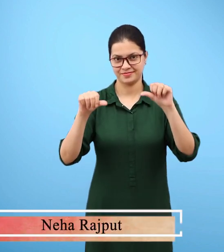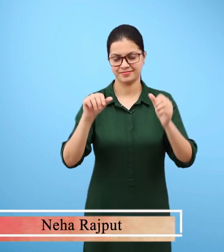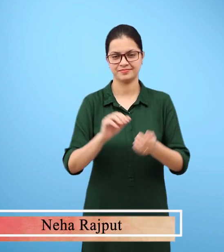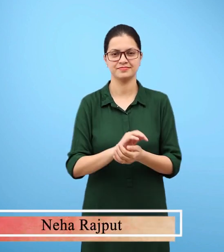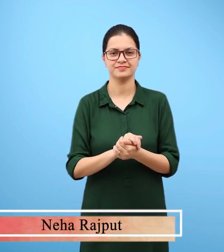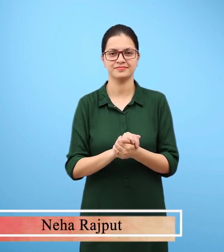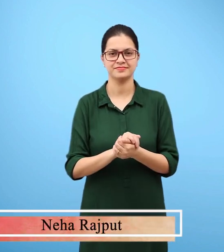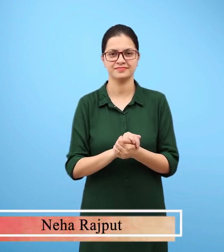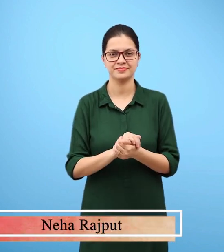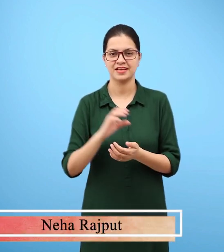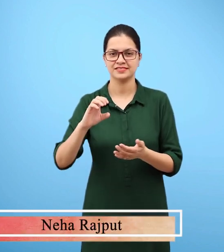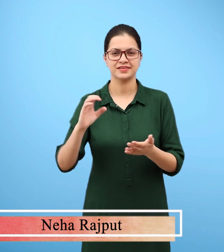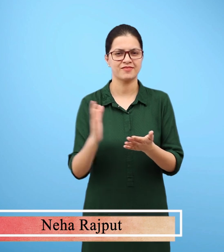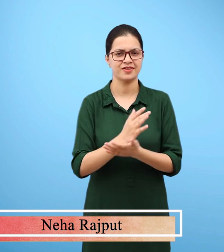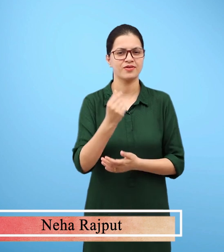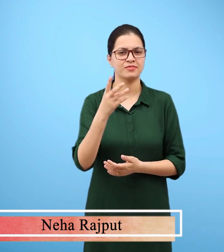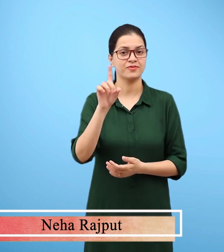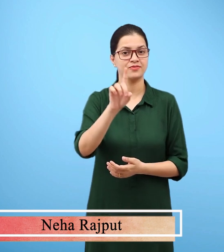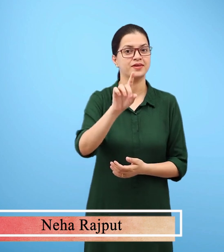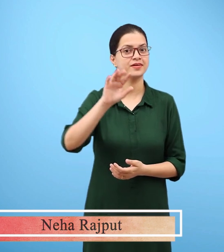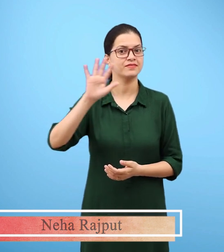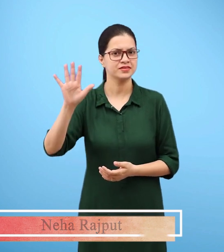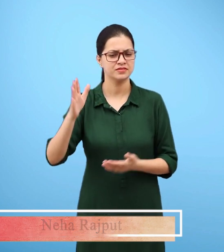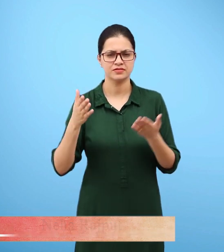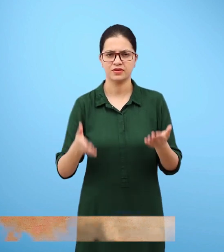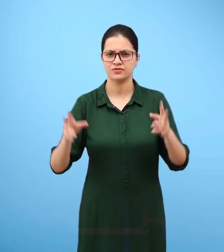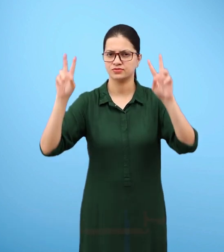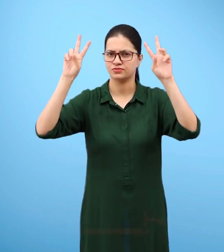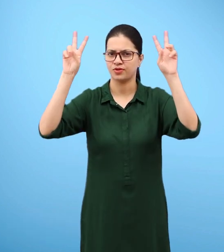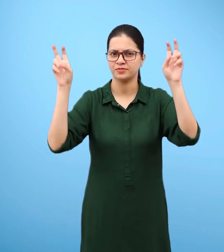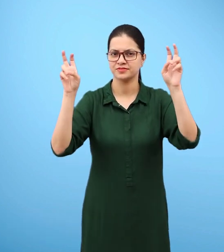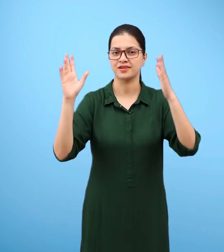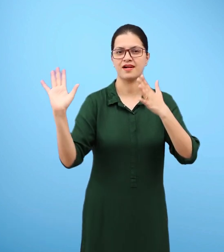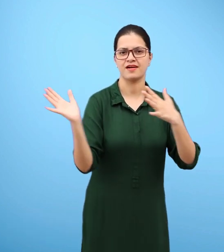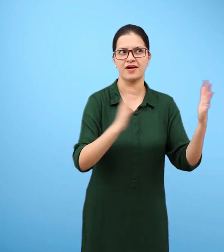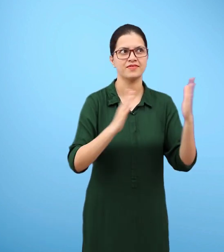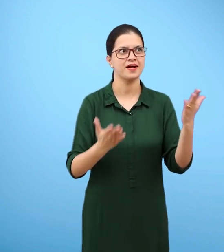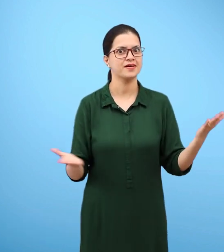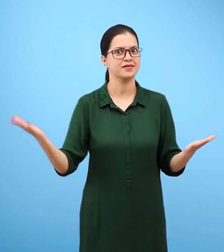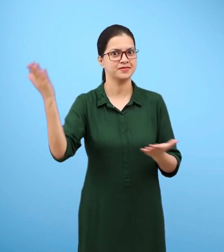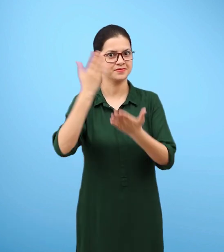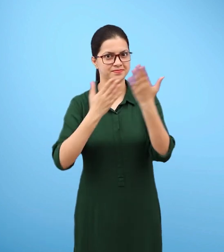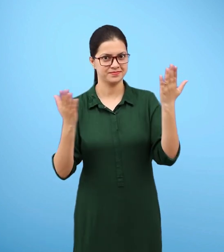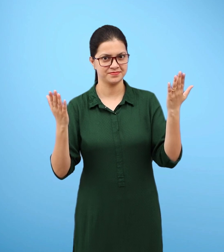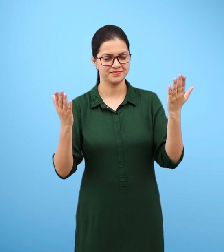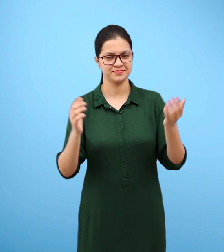This is the Lesson 15 Title Air Around Us